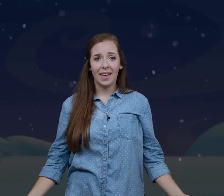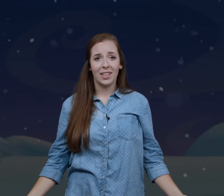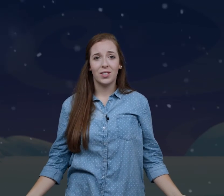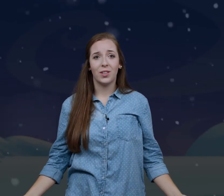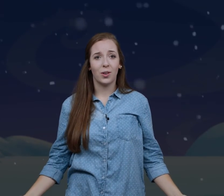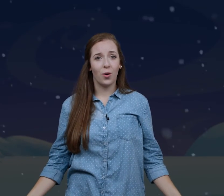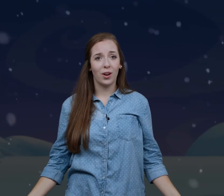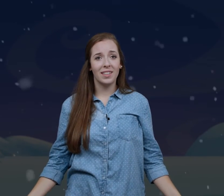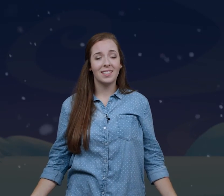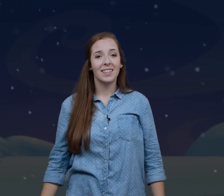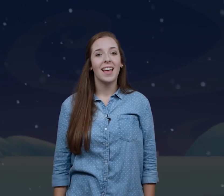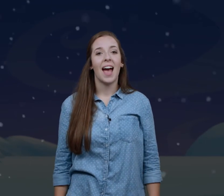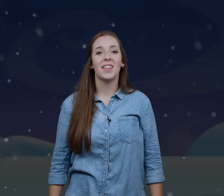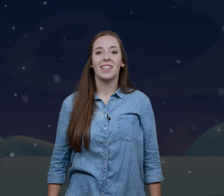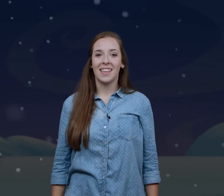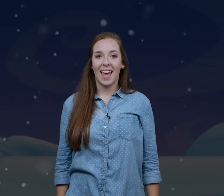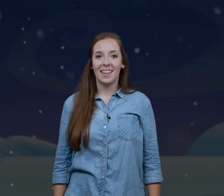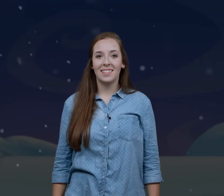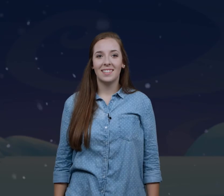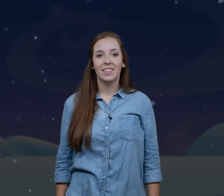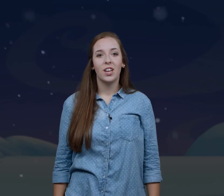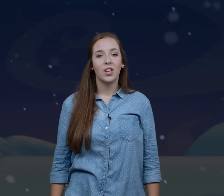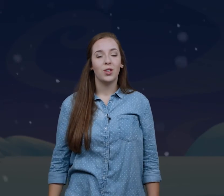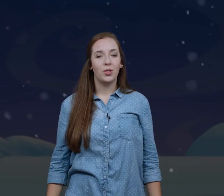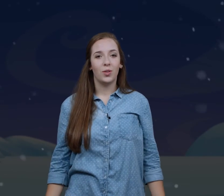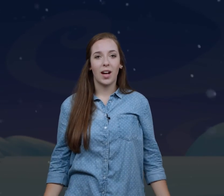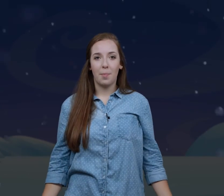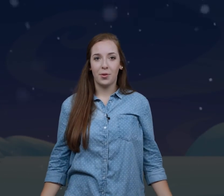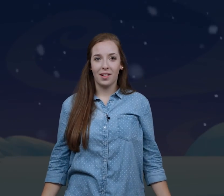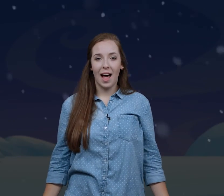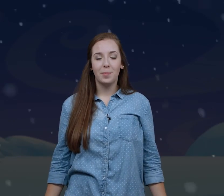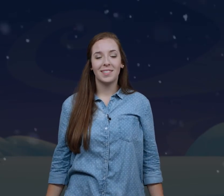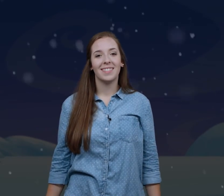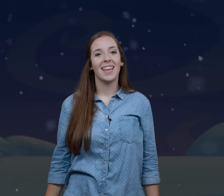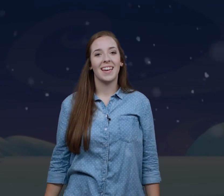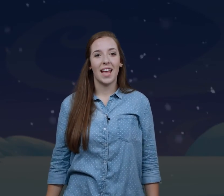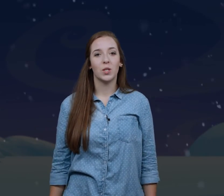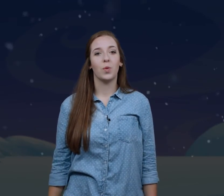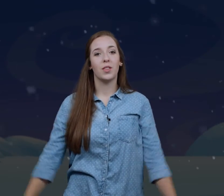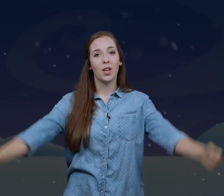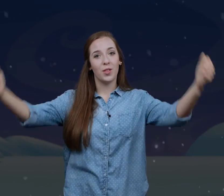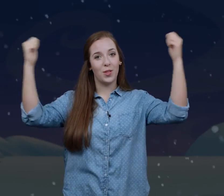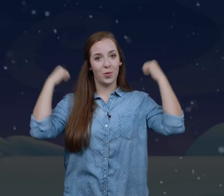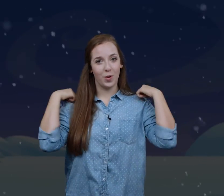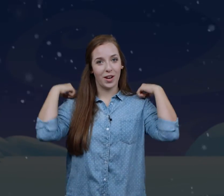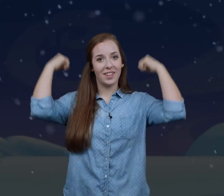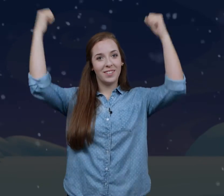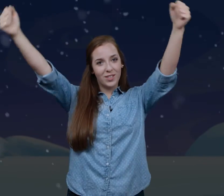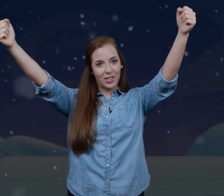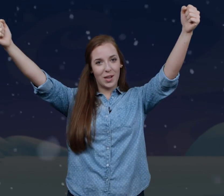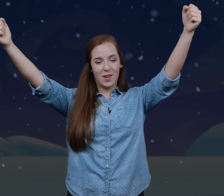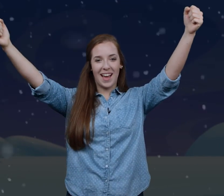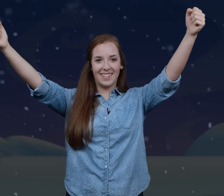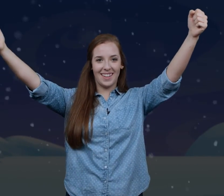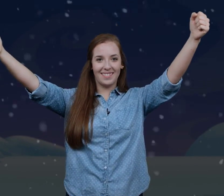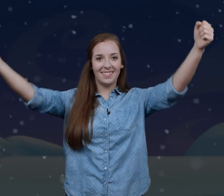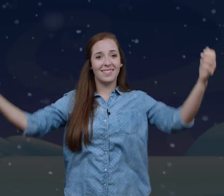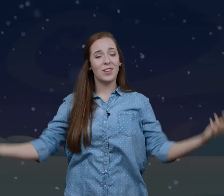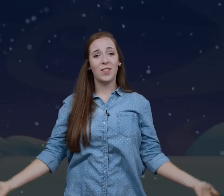into the chorus. And then at the end, you do a couple claps. And it ends with the word. Just like we had done. You've got